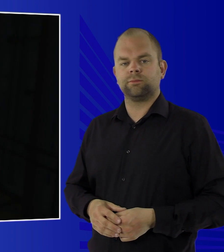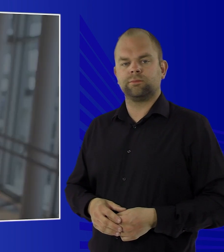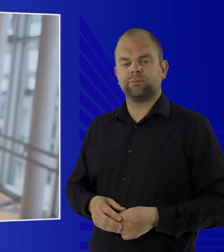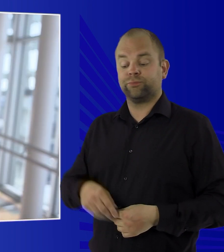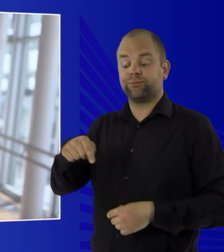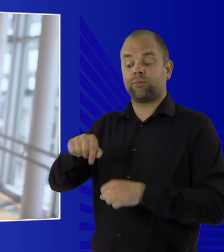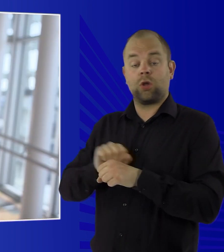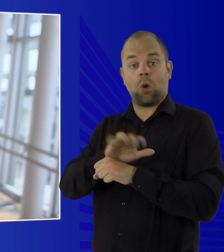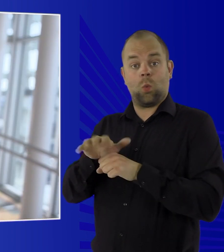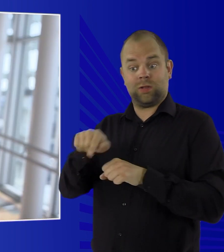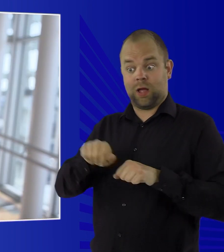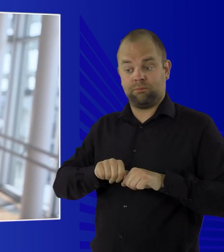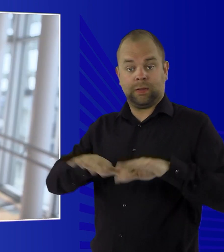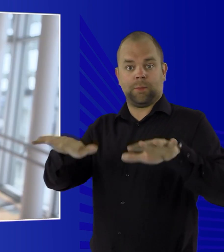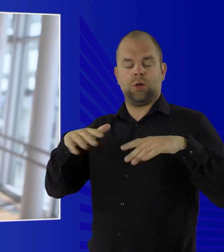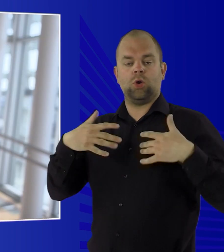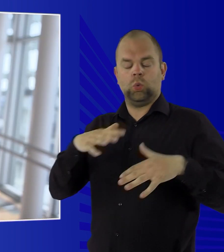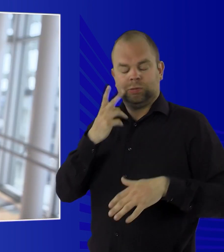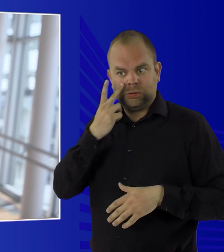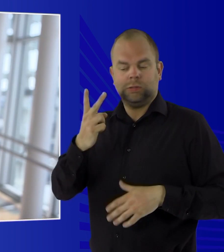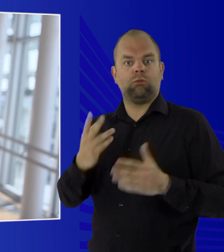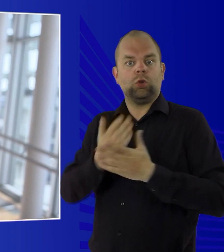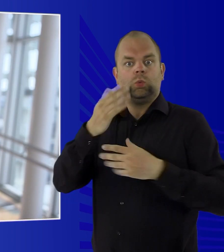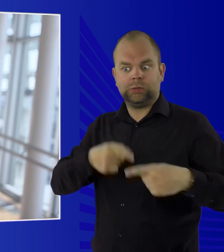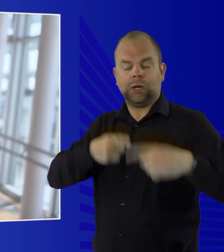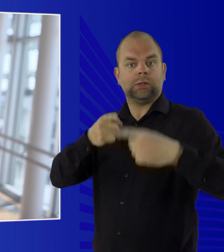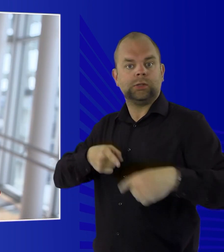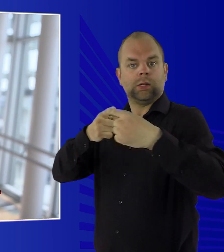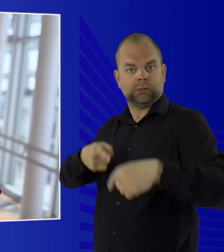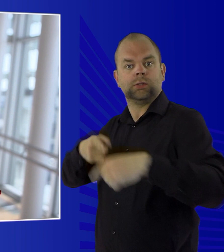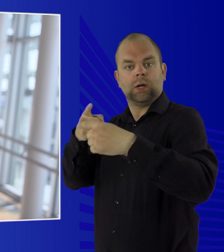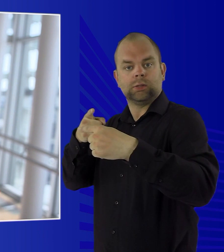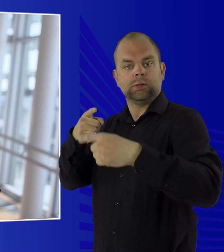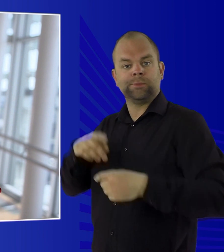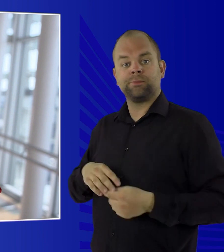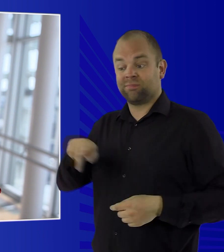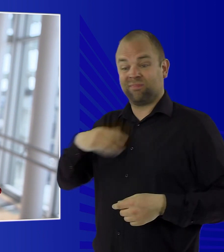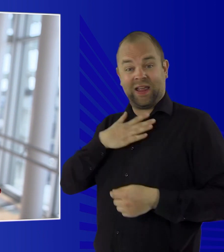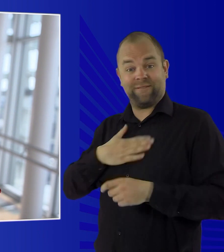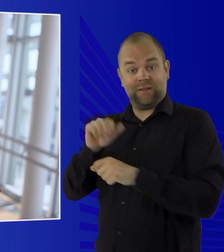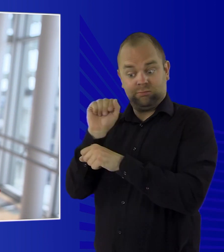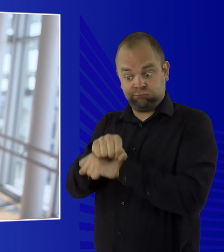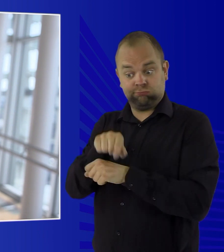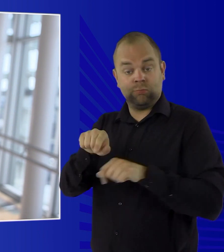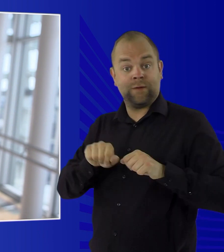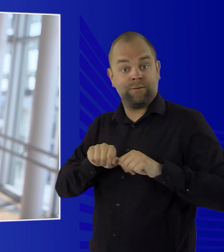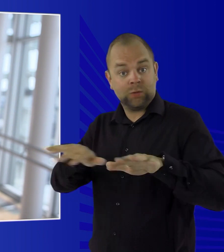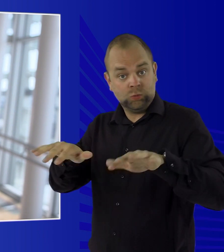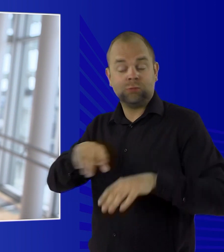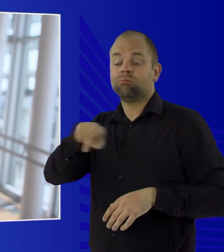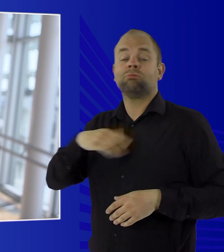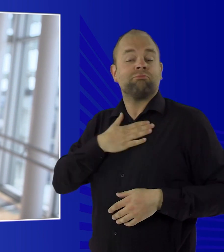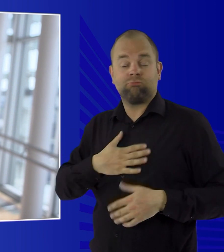The coronavirus pandemic confronts us with many new challenges. To defeat this virus we need a vaccine,